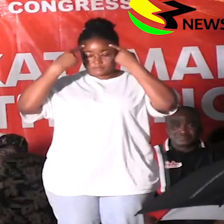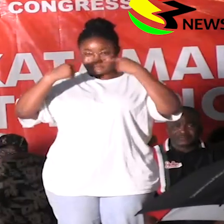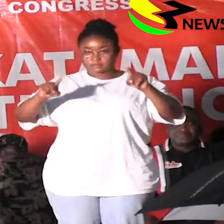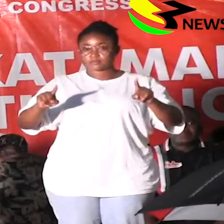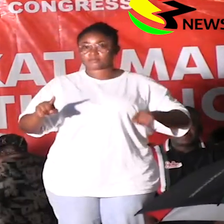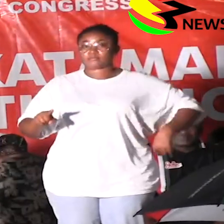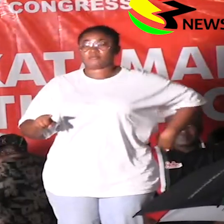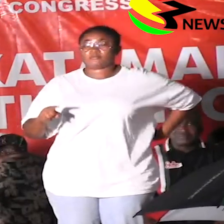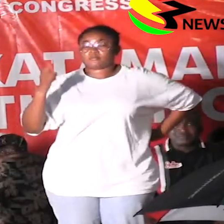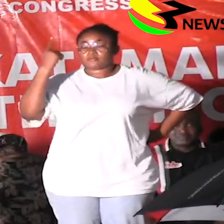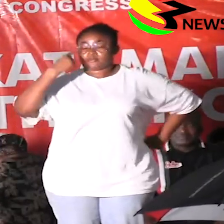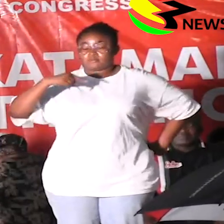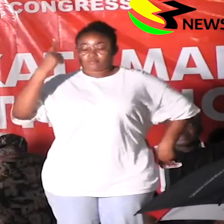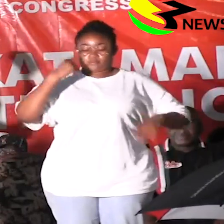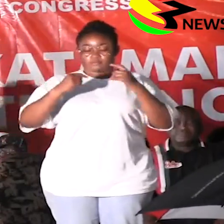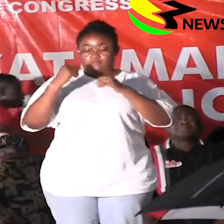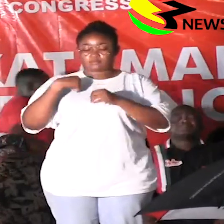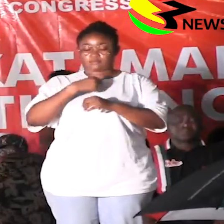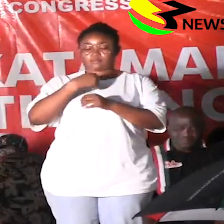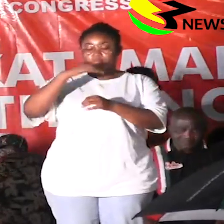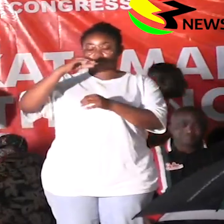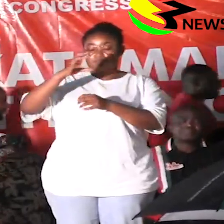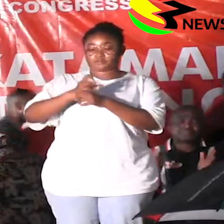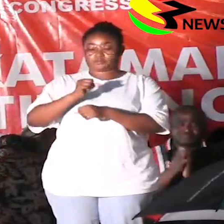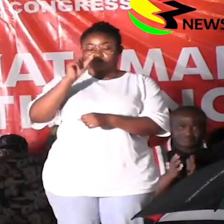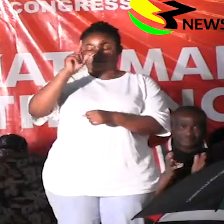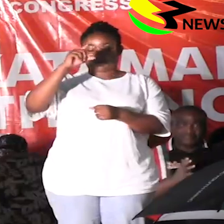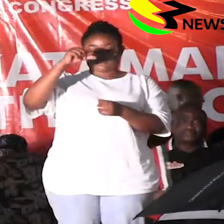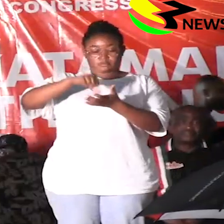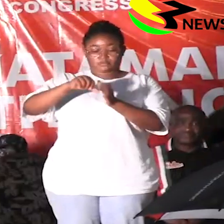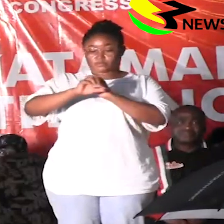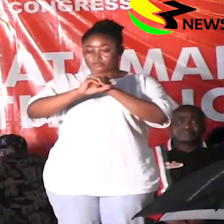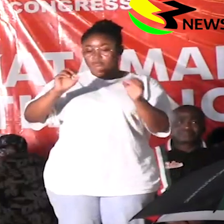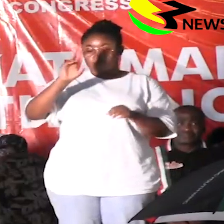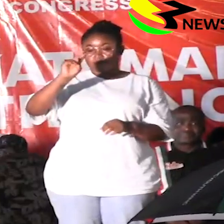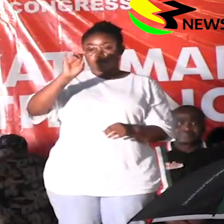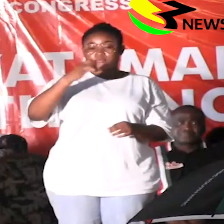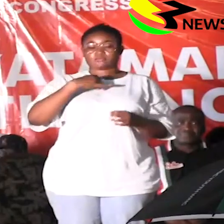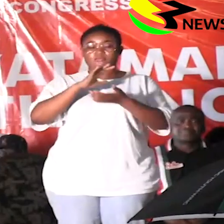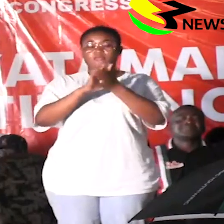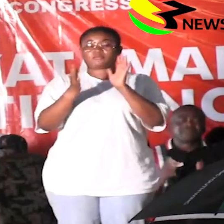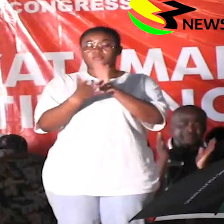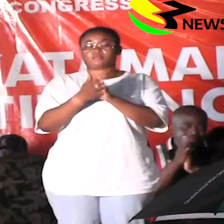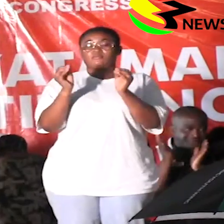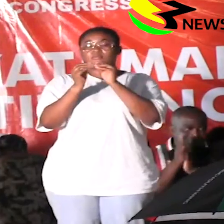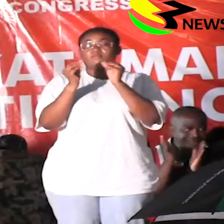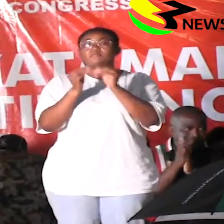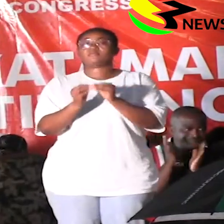Because even before we have cast one single ballot, the NDC has become the majority.